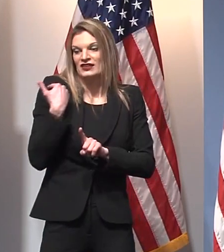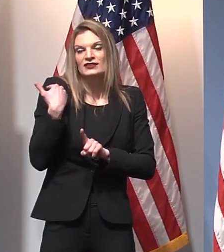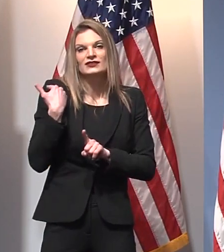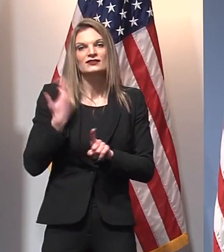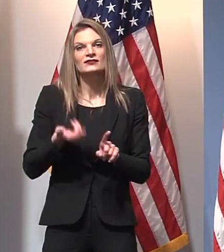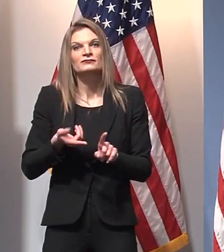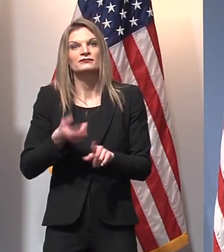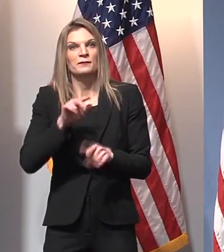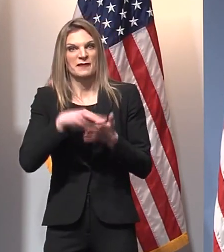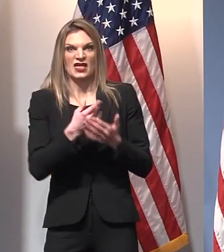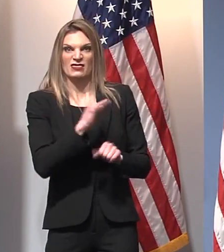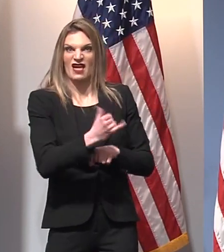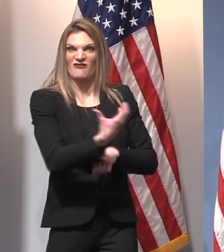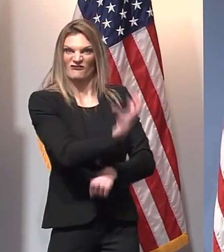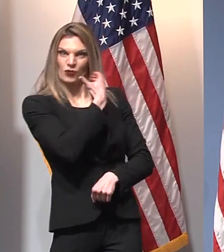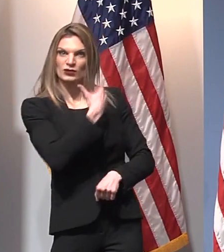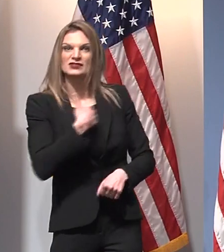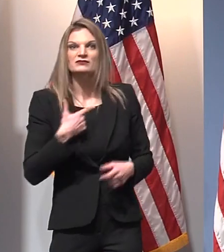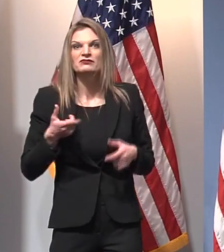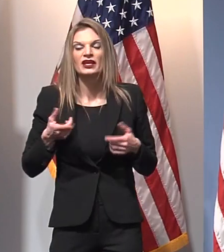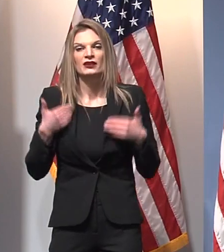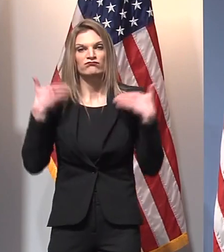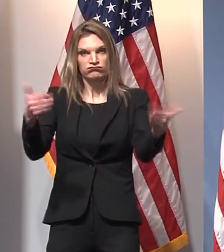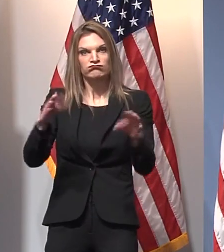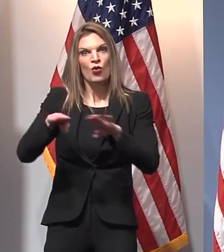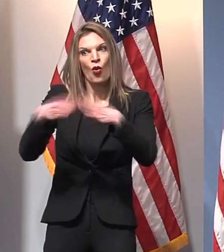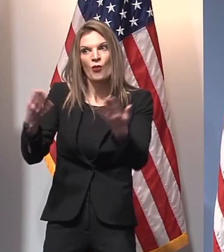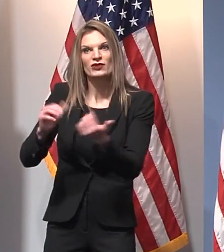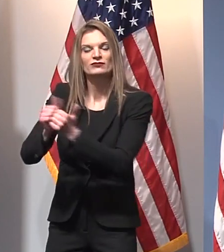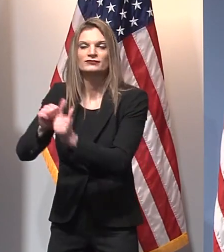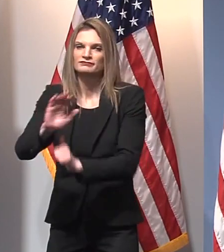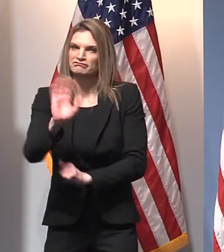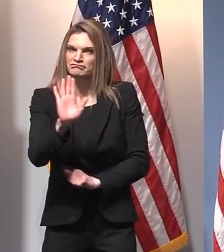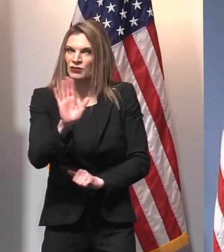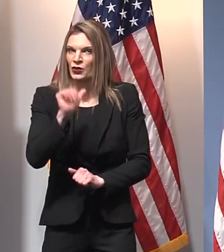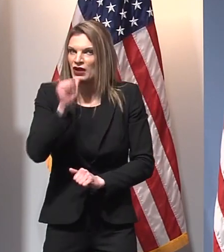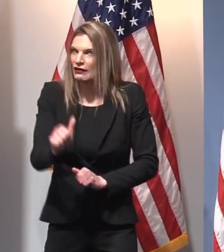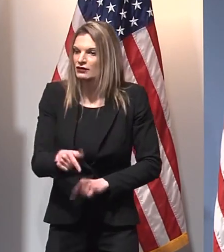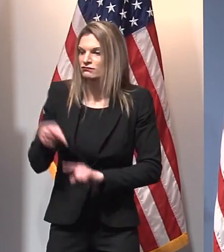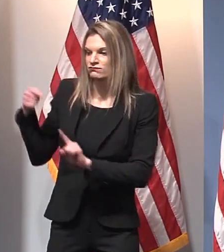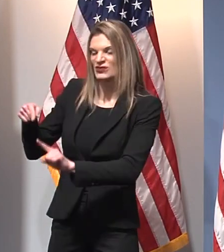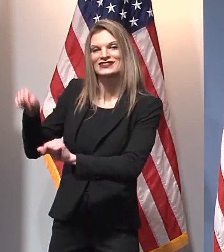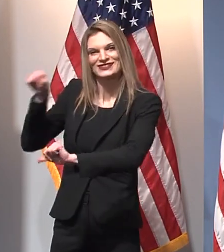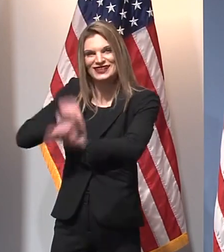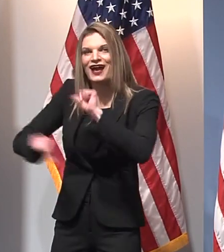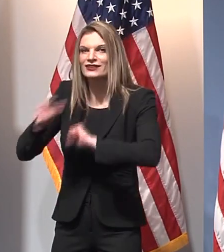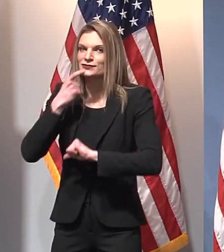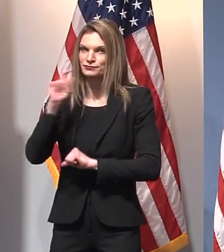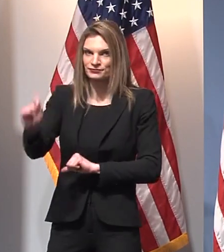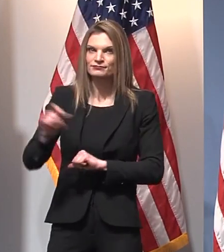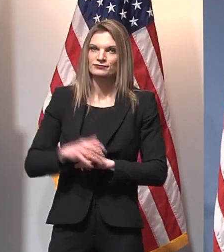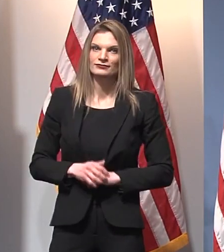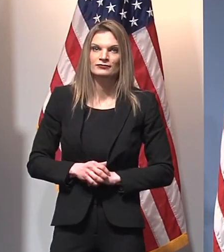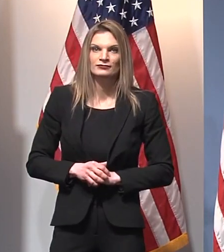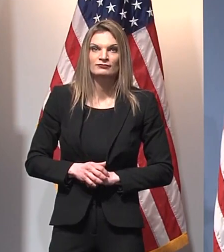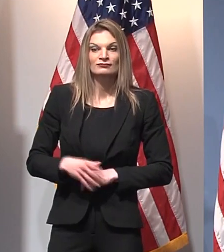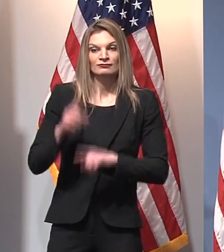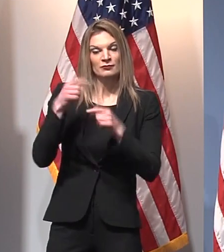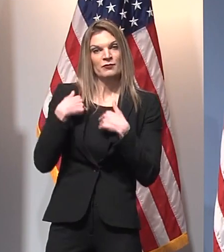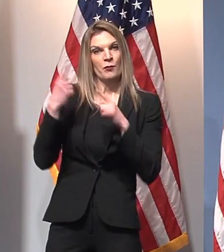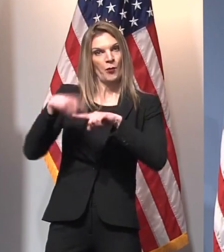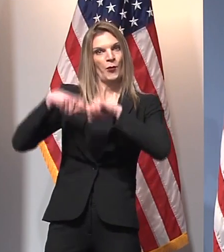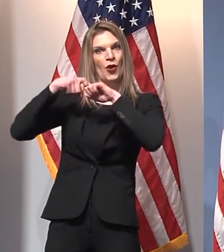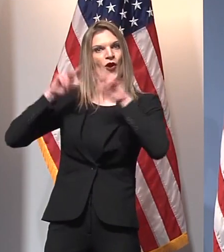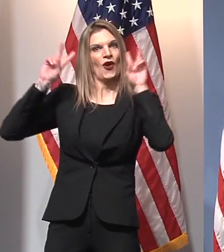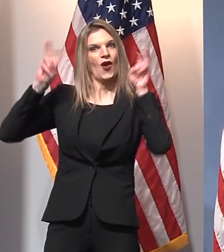not what drives decisions in my administration. It is the science. And I'm proud to say that the pause has worked. We are